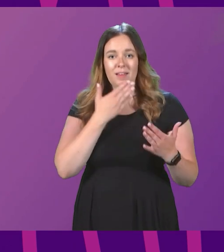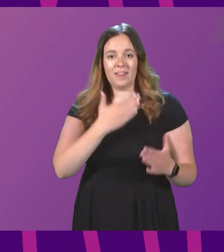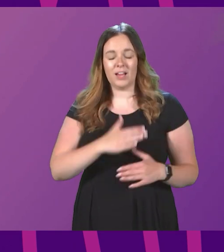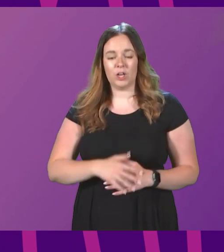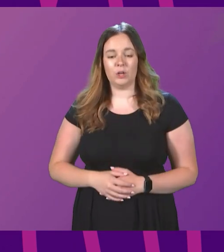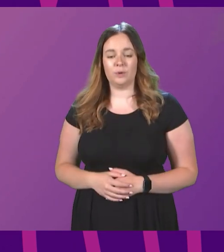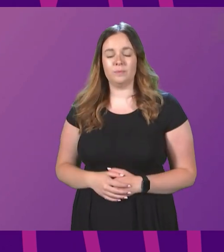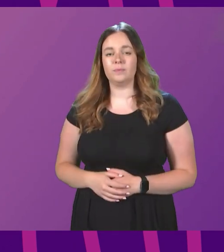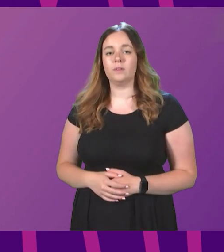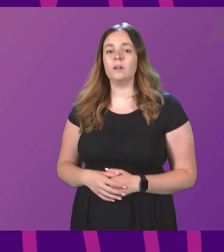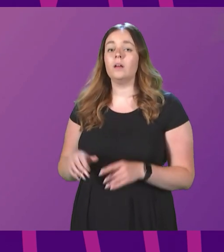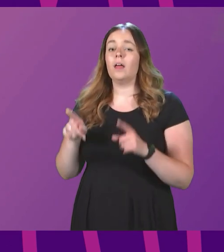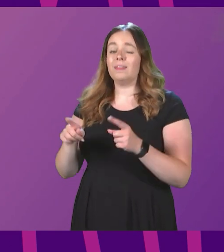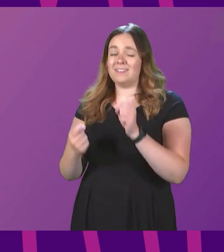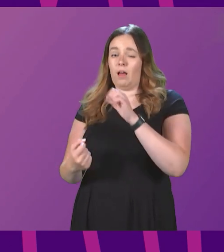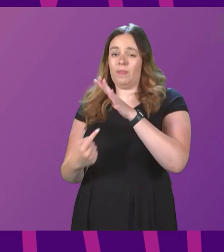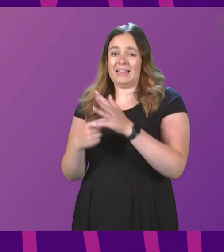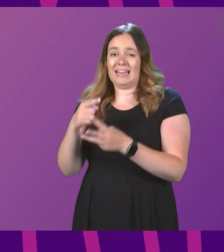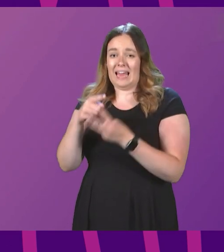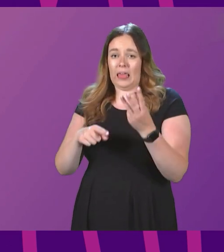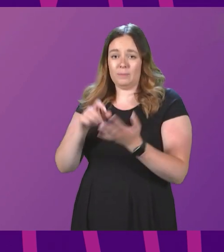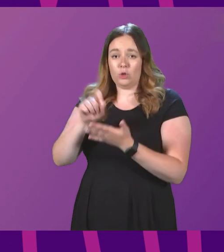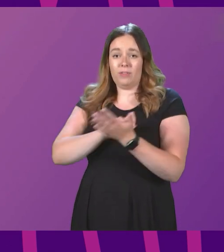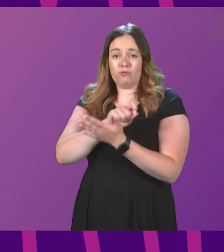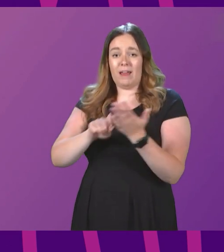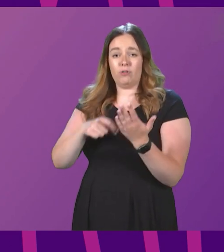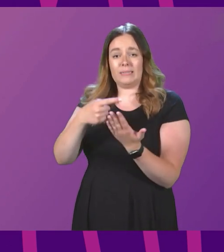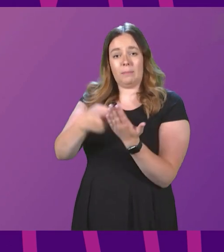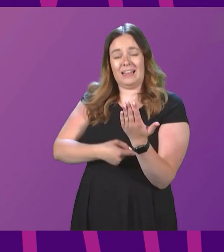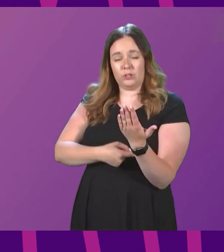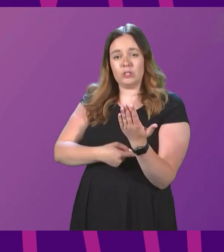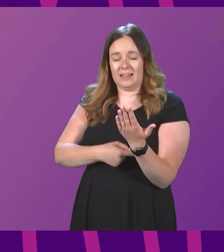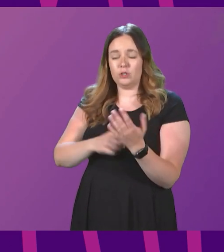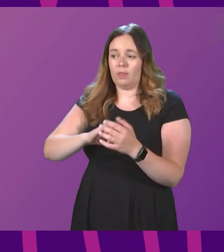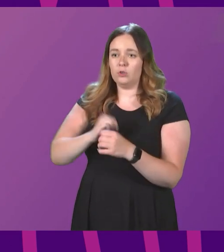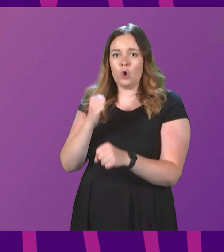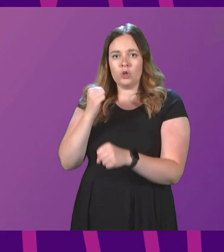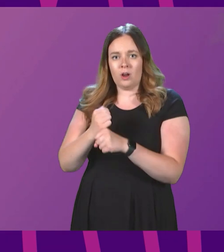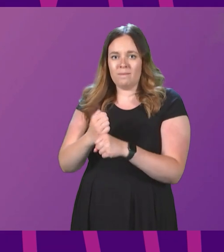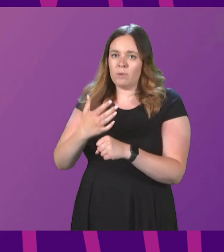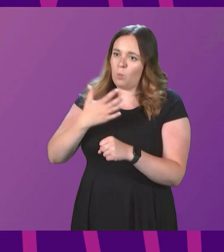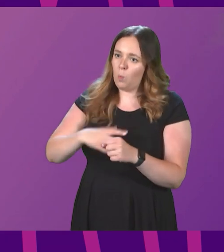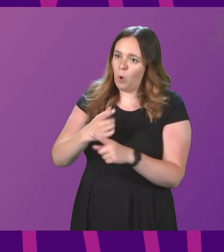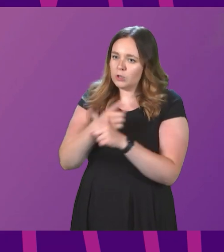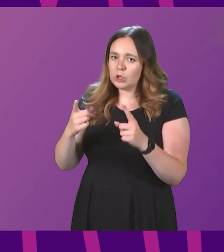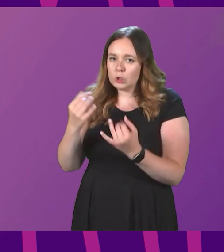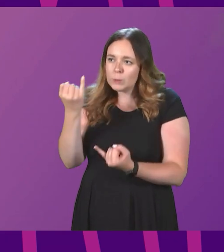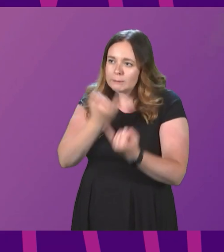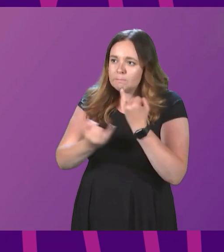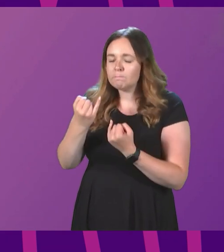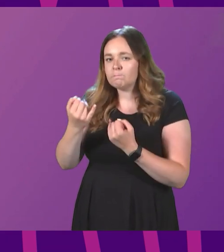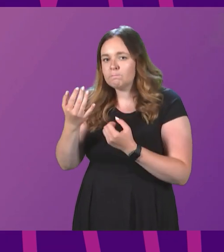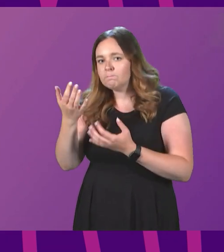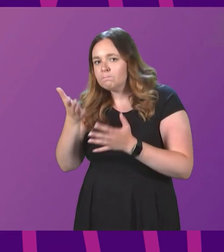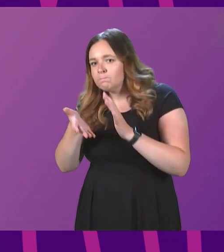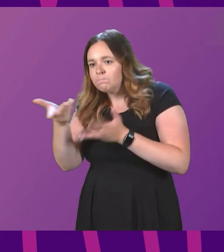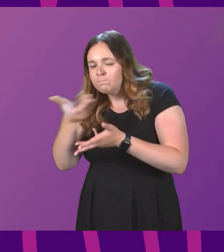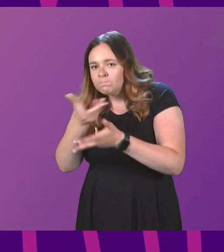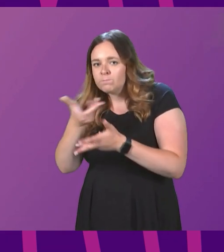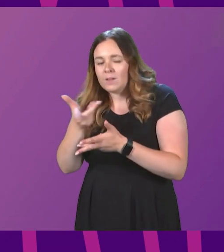These are the key elements of the referendum legislation that the Scottish Government wishes this parliament to scrutinise and pass.